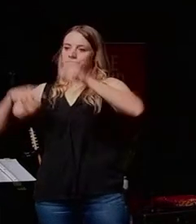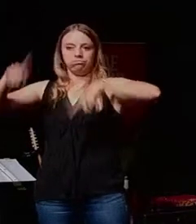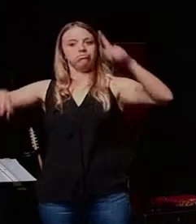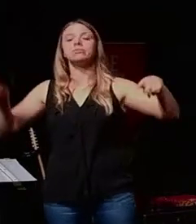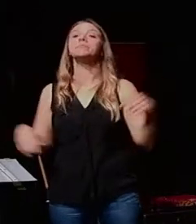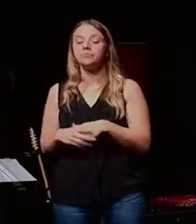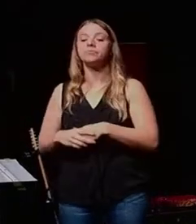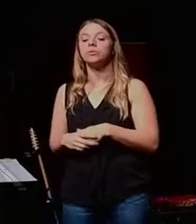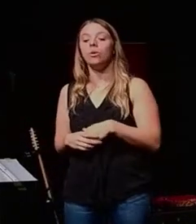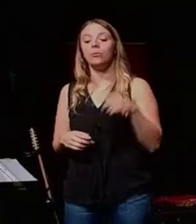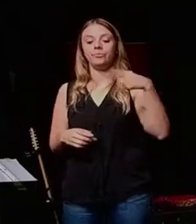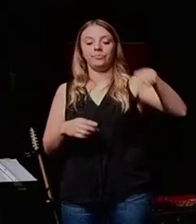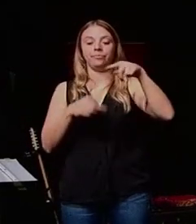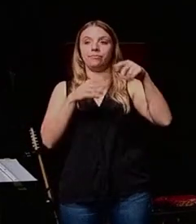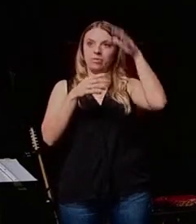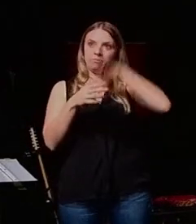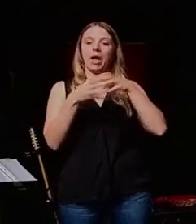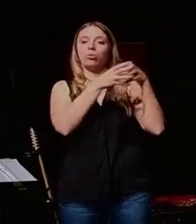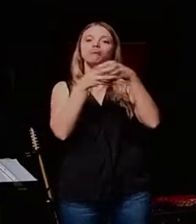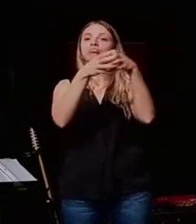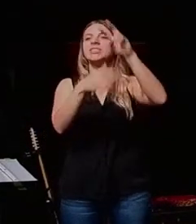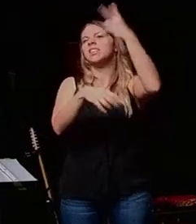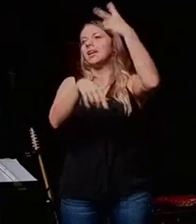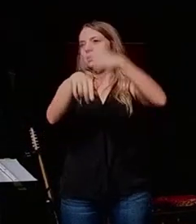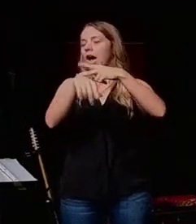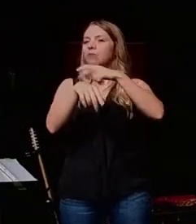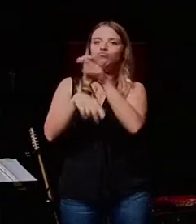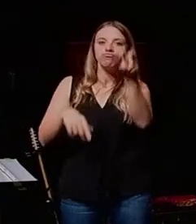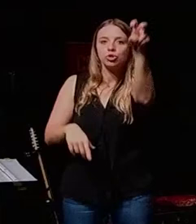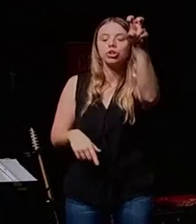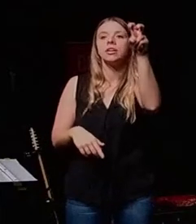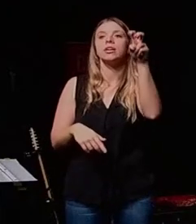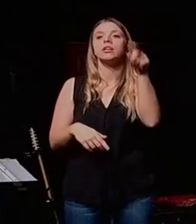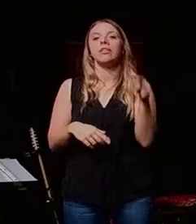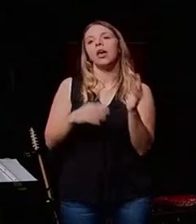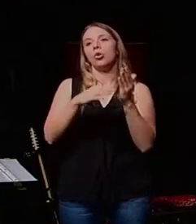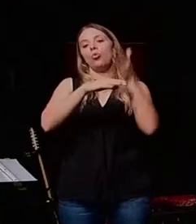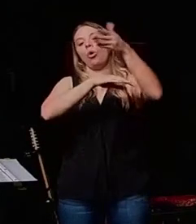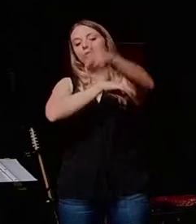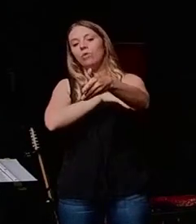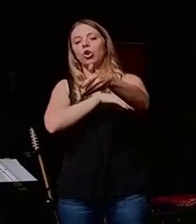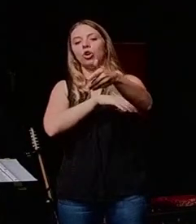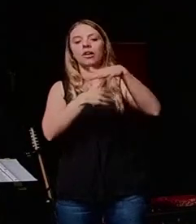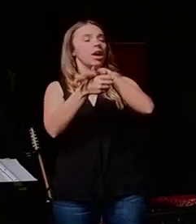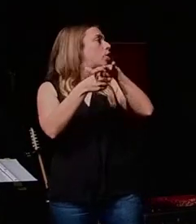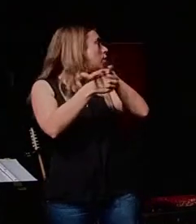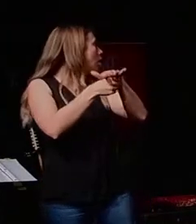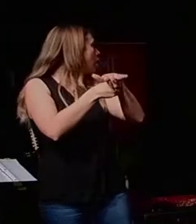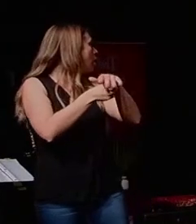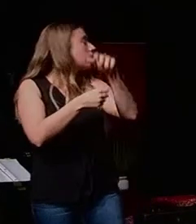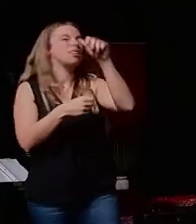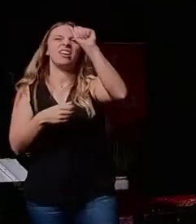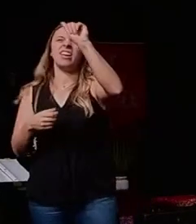so they were going, they're going on the second missionary journey and they would cross over from what was known here in the middle as Asia